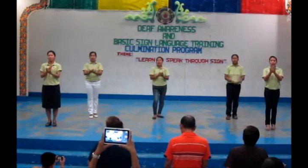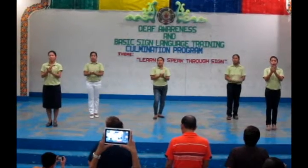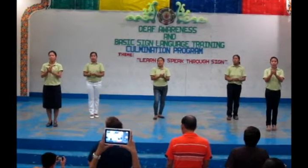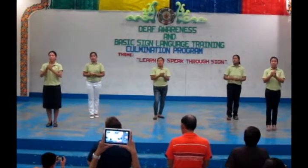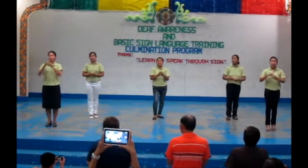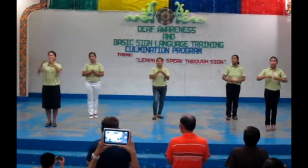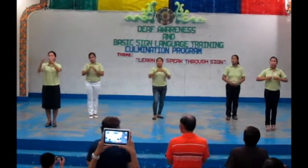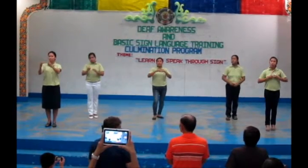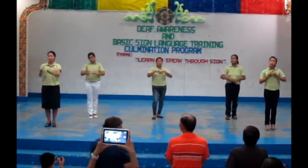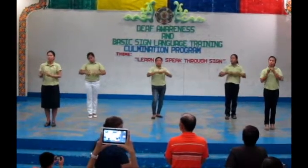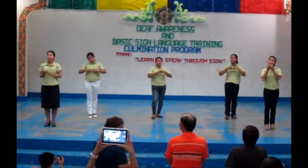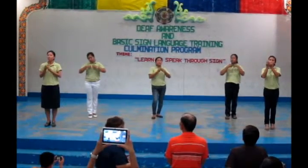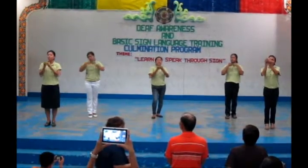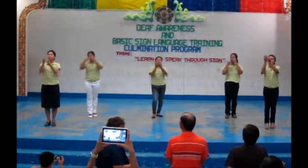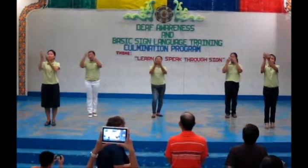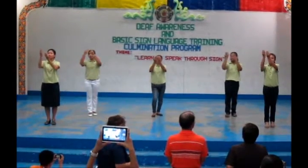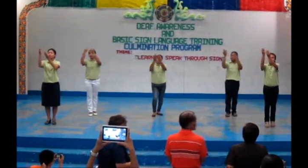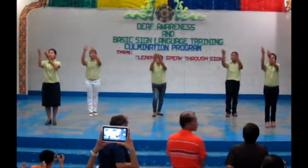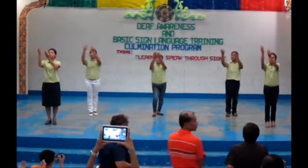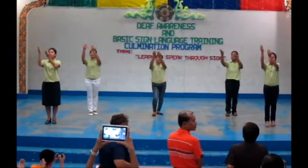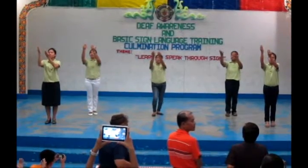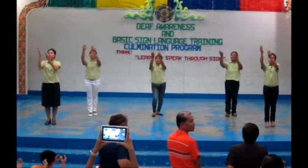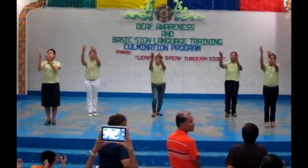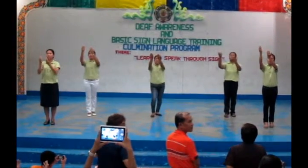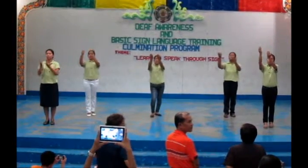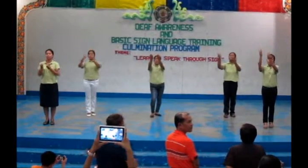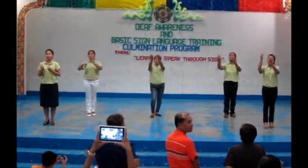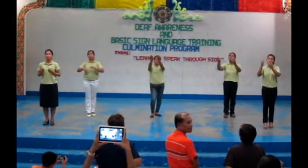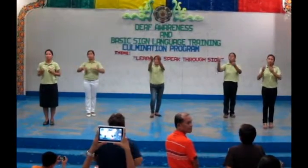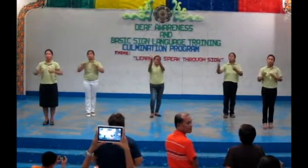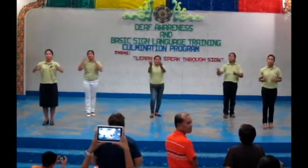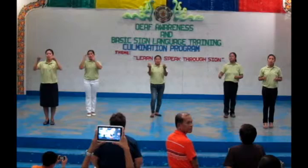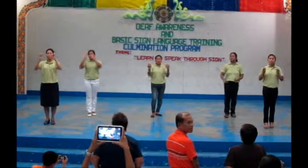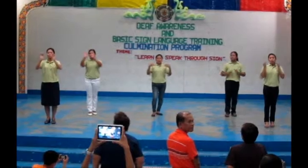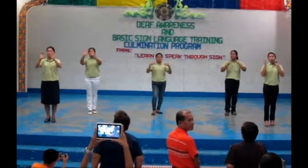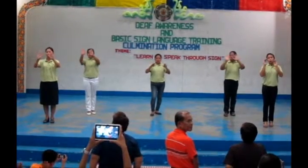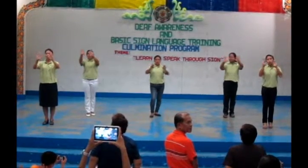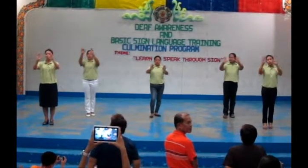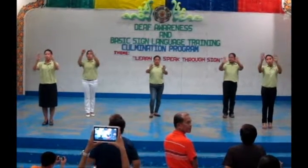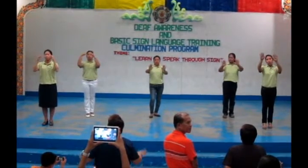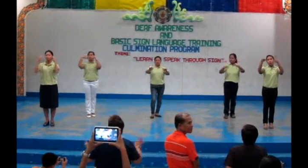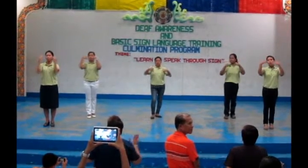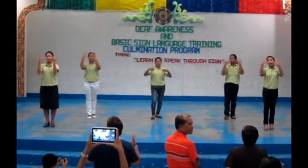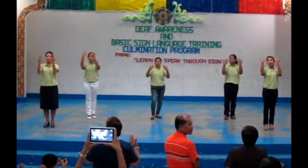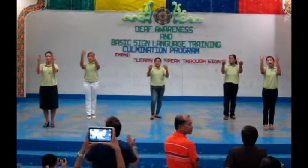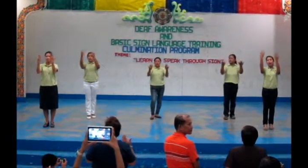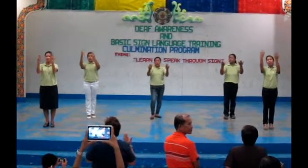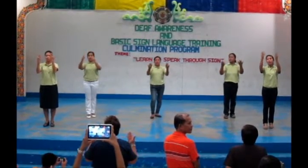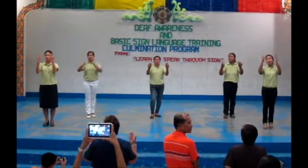have to give, two hands,